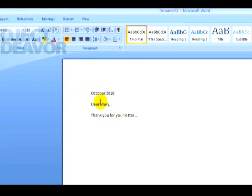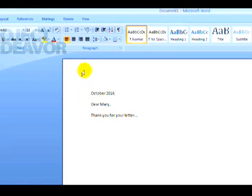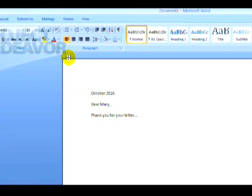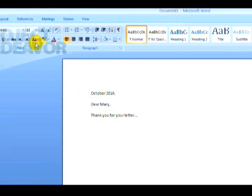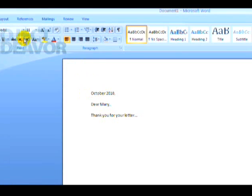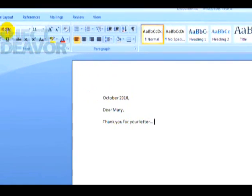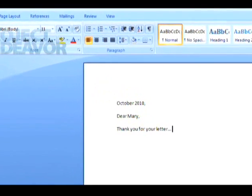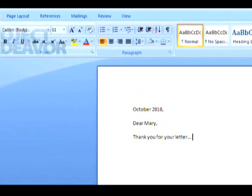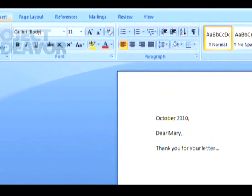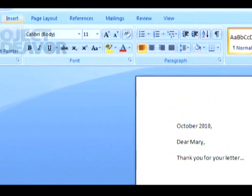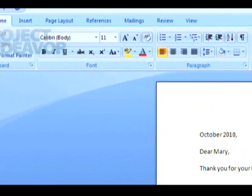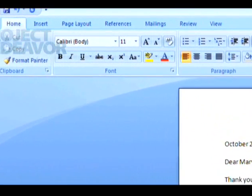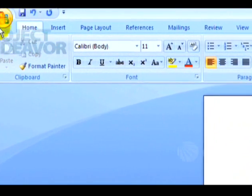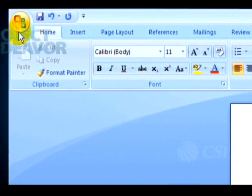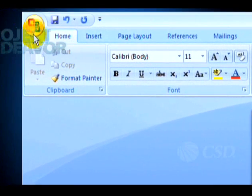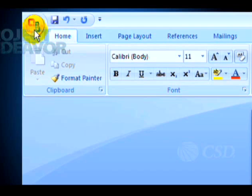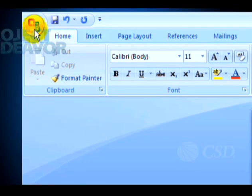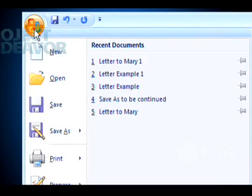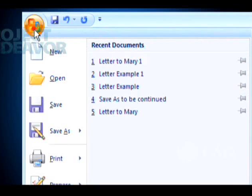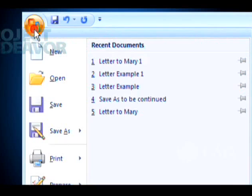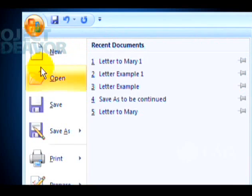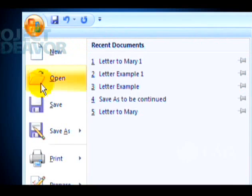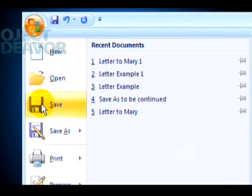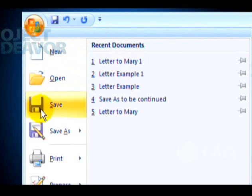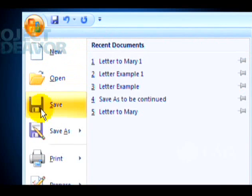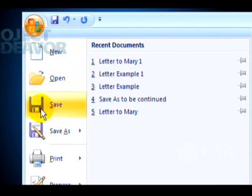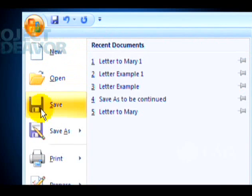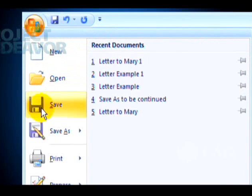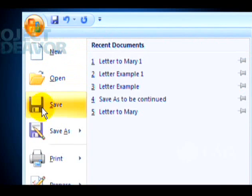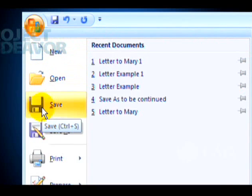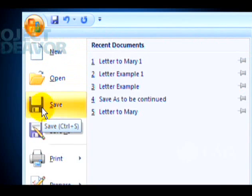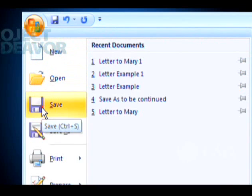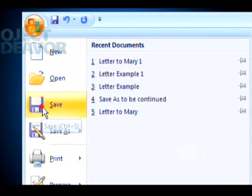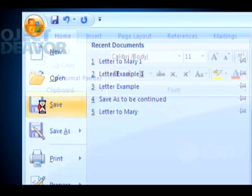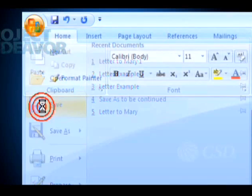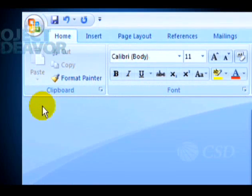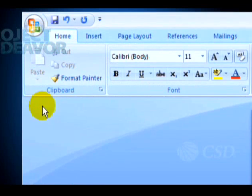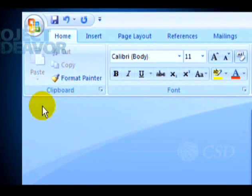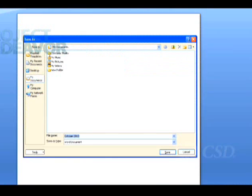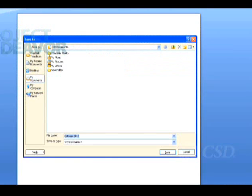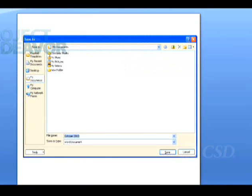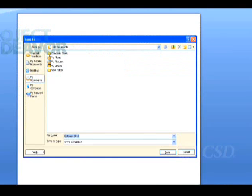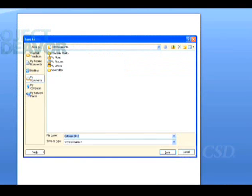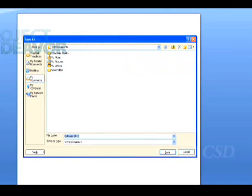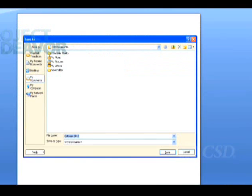a-day I'm using is workshop? then let